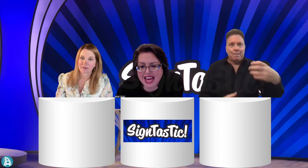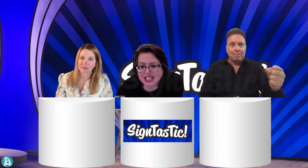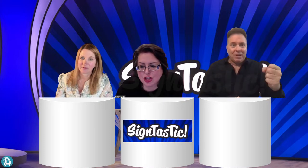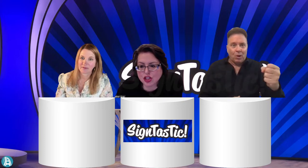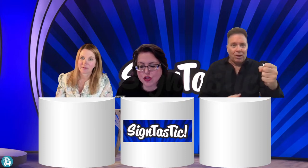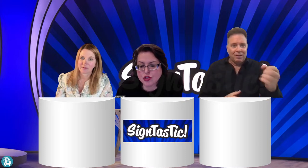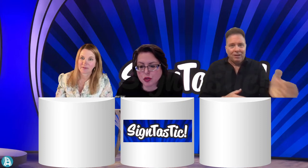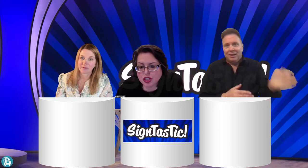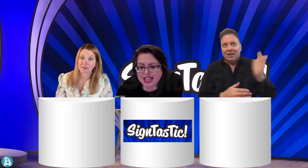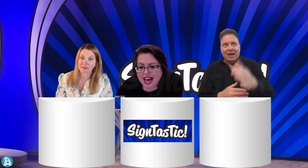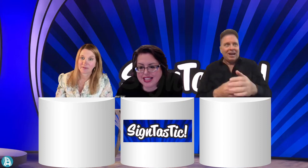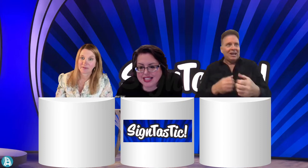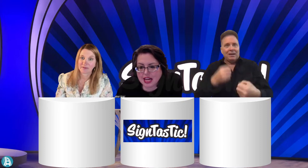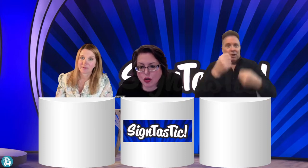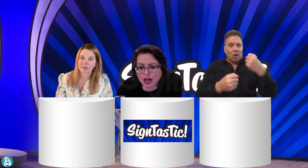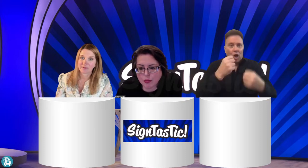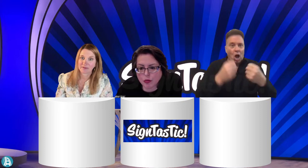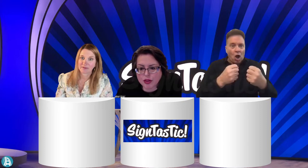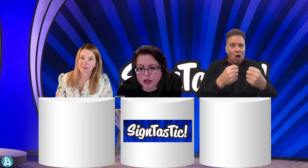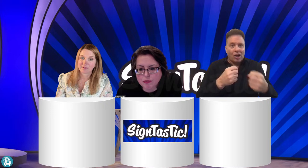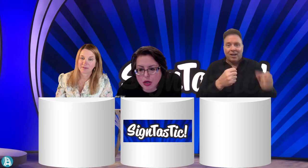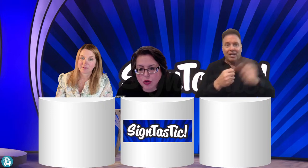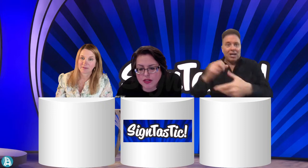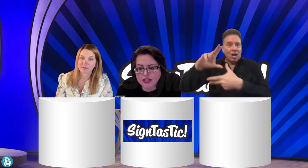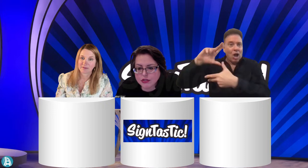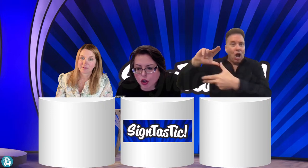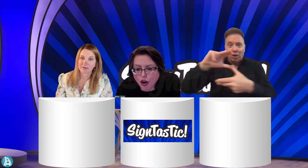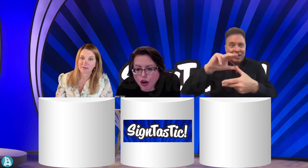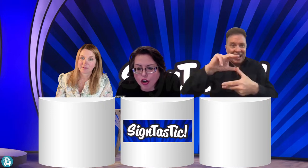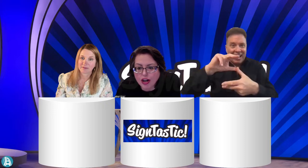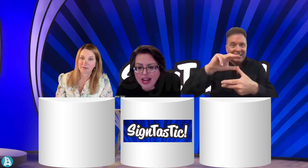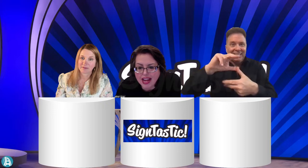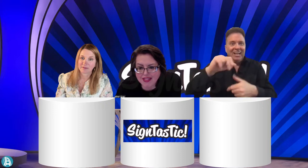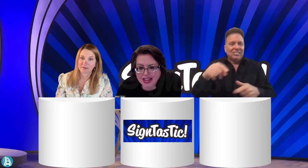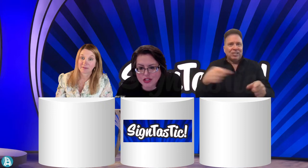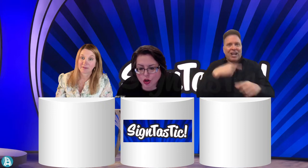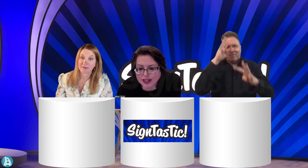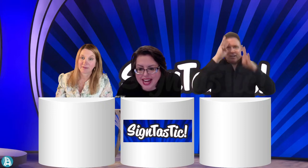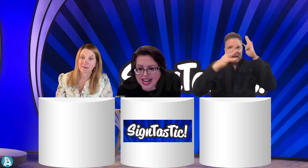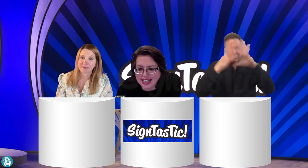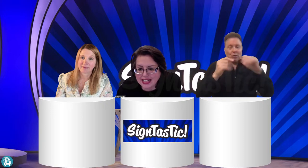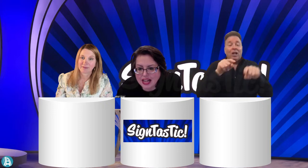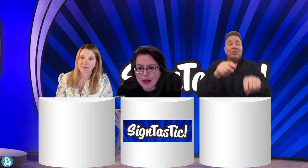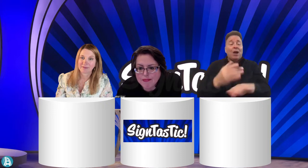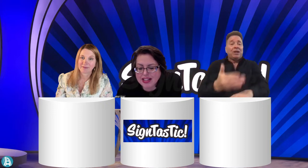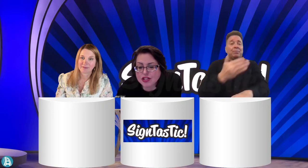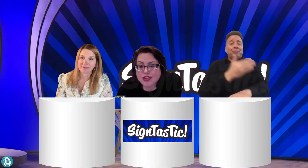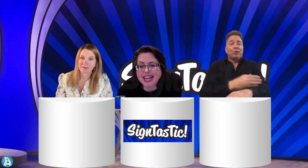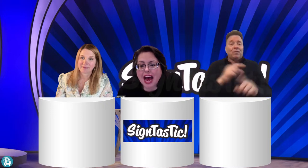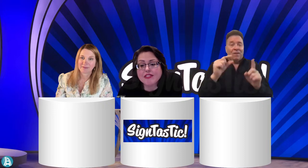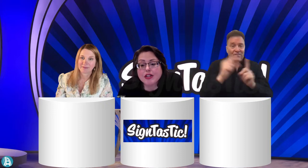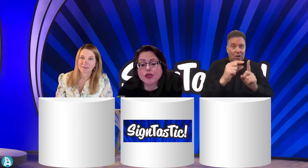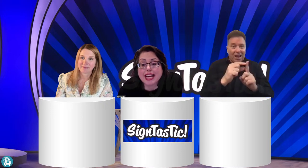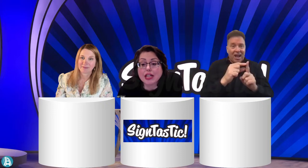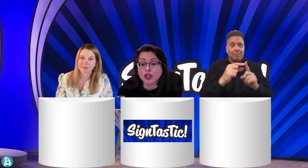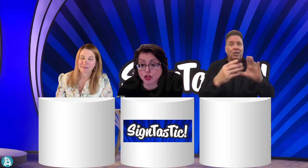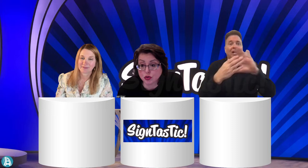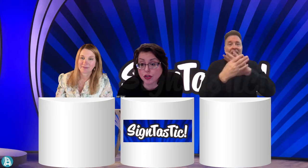the students would look at that and say, okay, well, there's milk and this is a car and that's a hurricane. And so they'd have to create a story